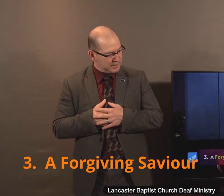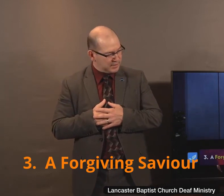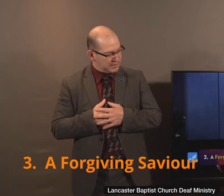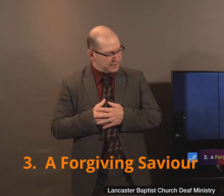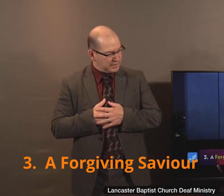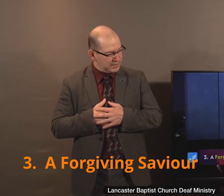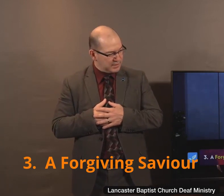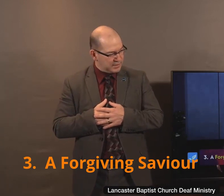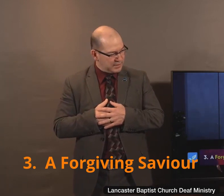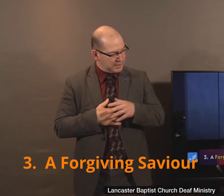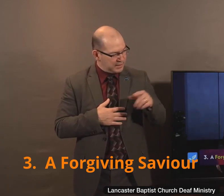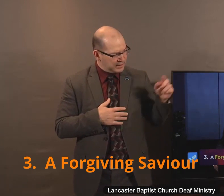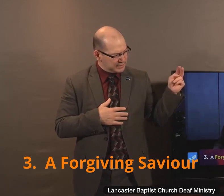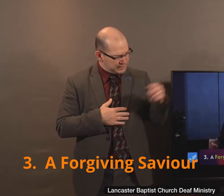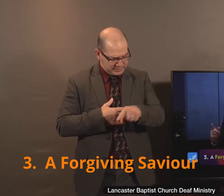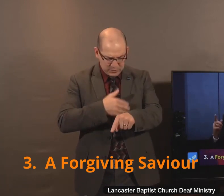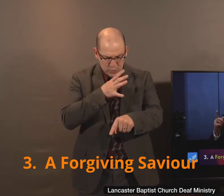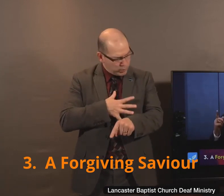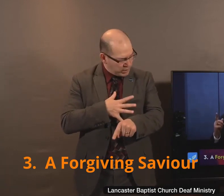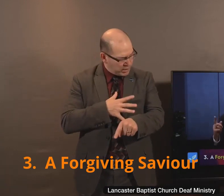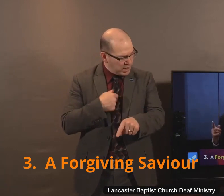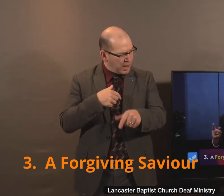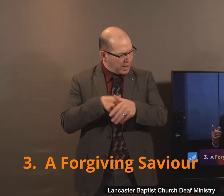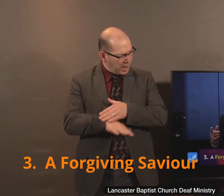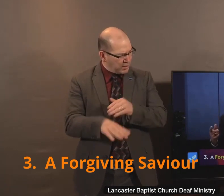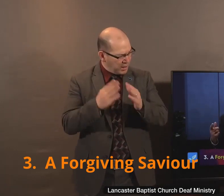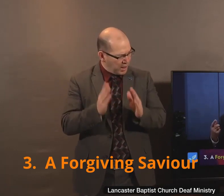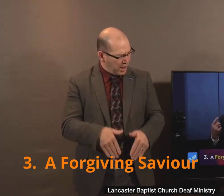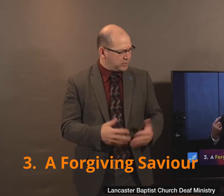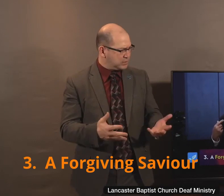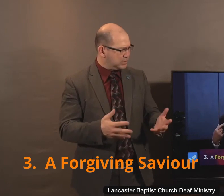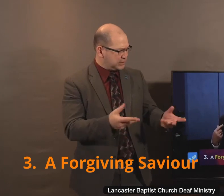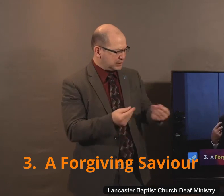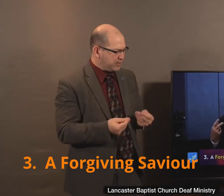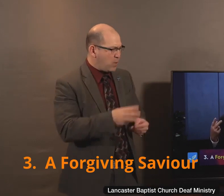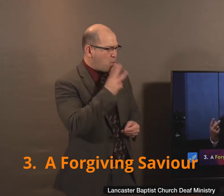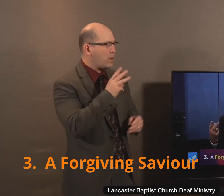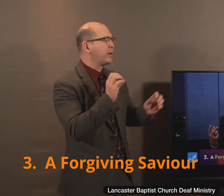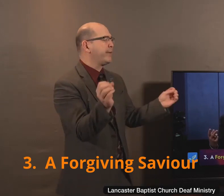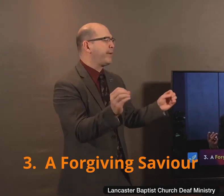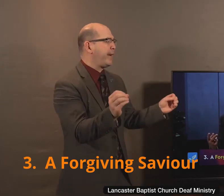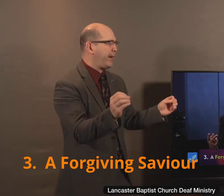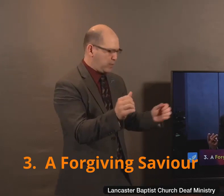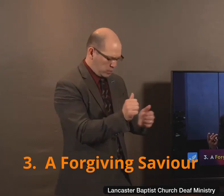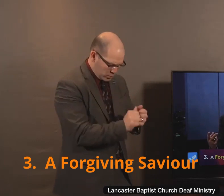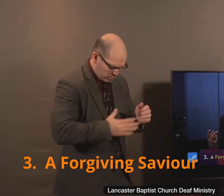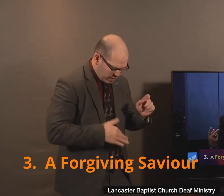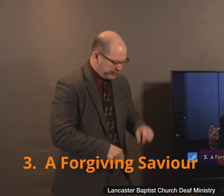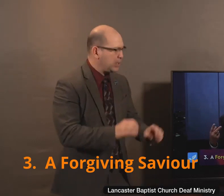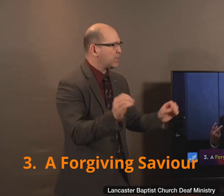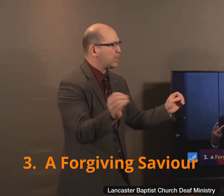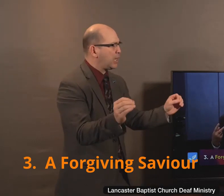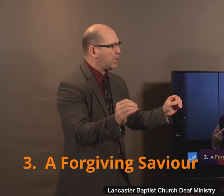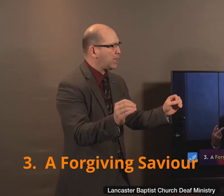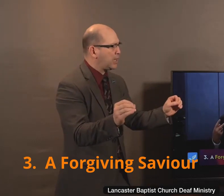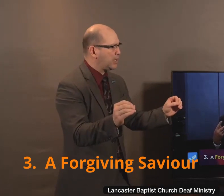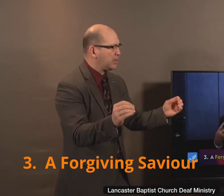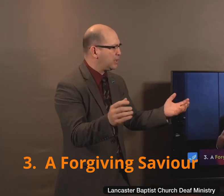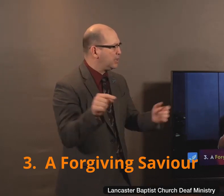seest thou this woman, I entered into thine house. Thou gavest me no water for my feet, but thou washed my feet, but she washed